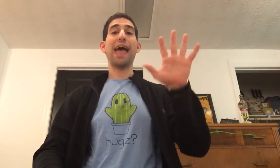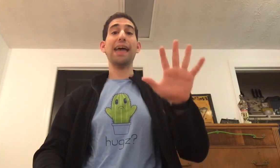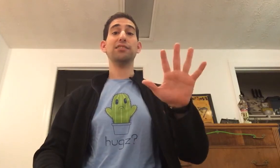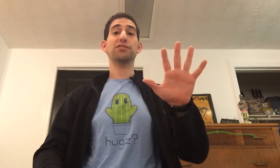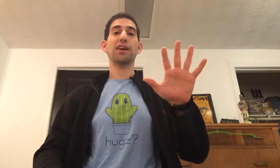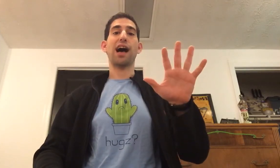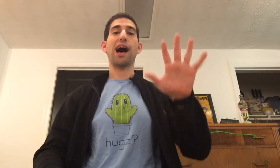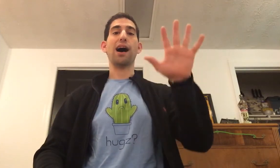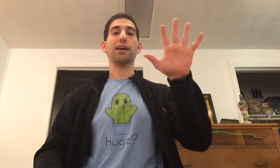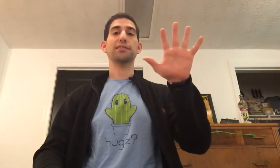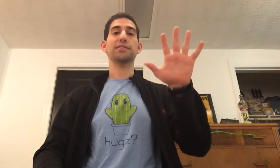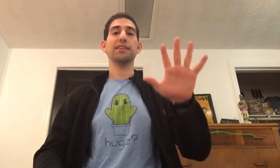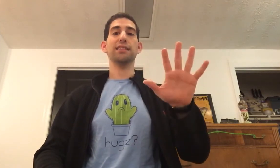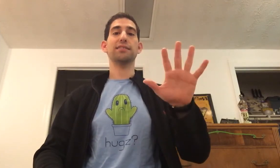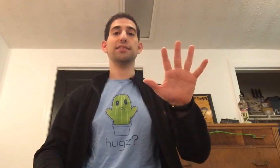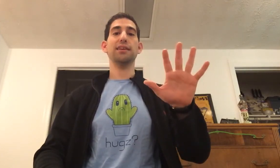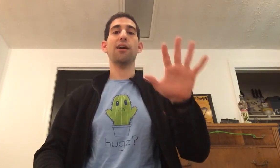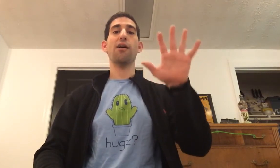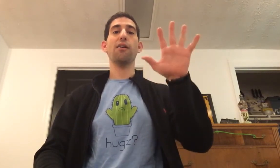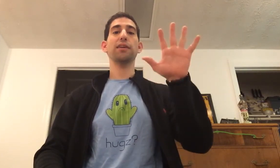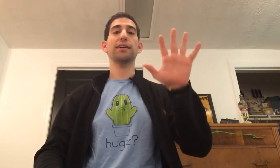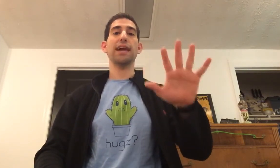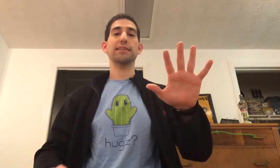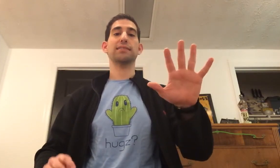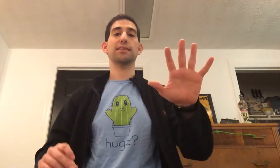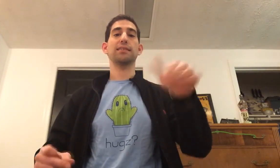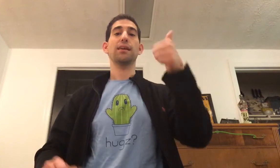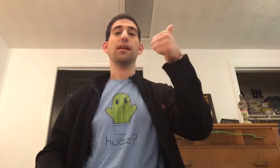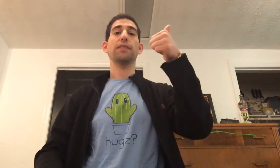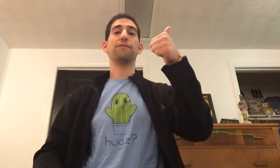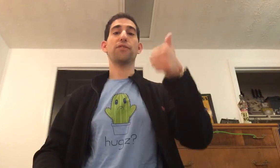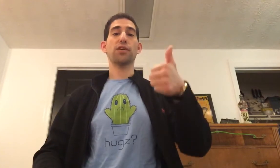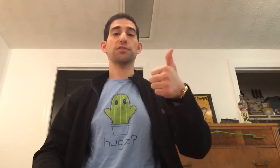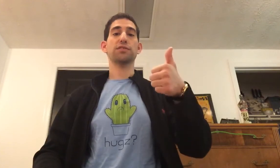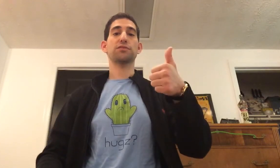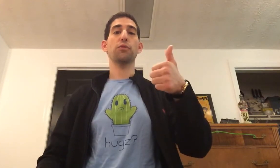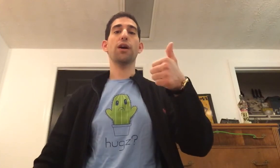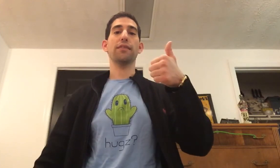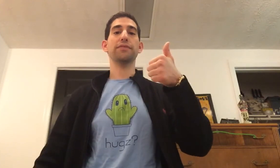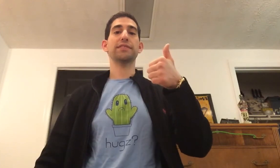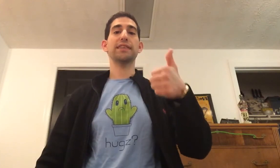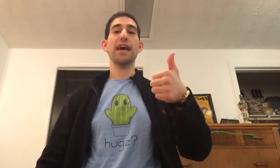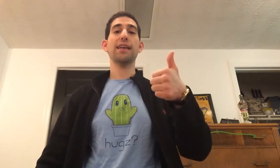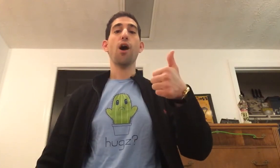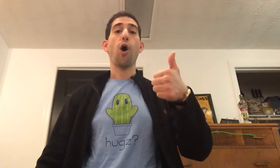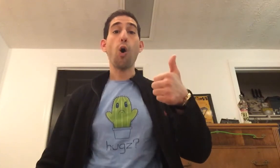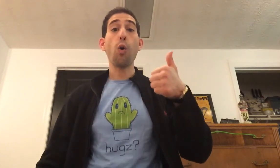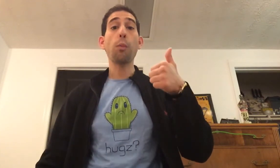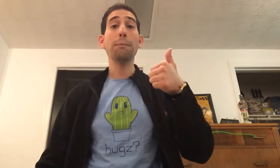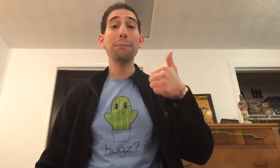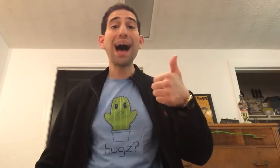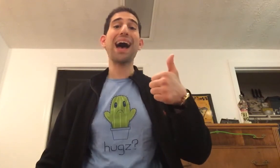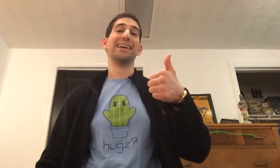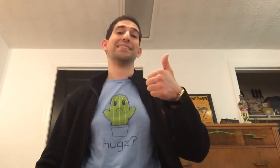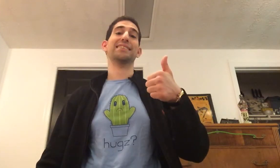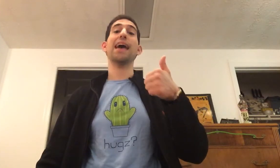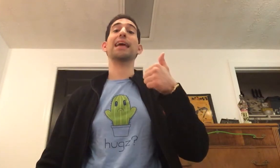hedgehogs sitting on a gate. The first one said, Oh my, it's getting